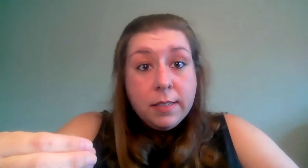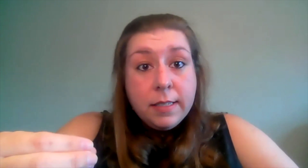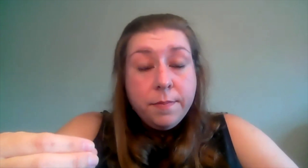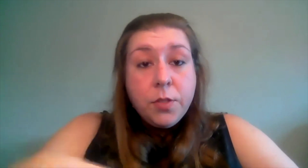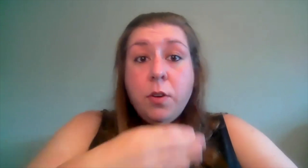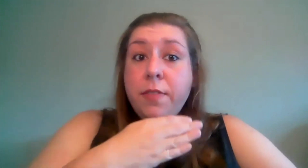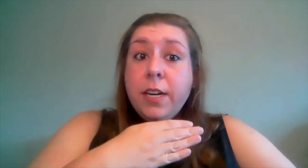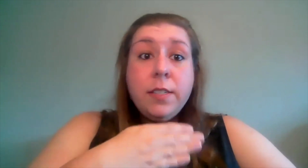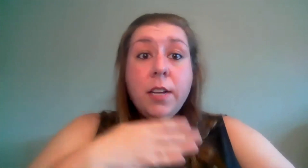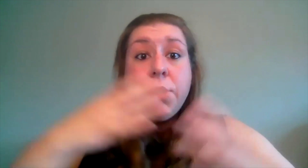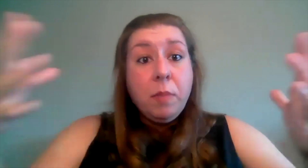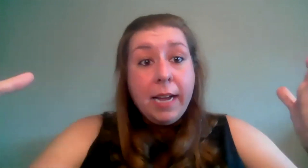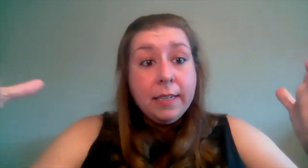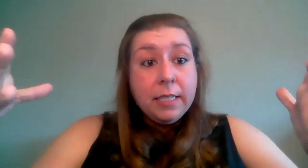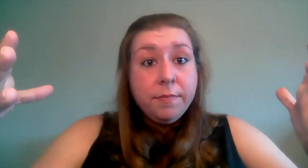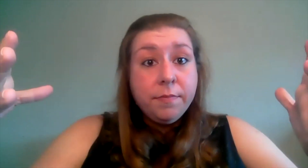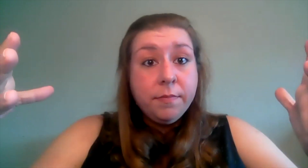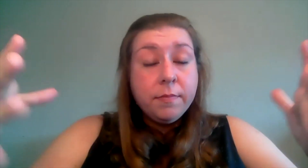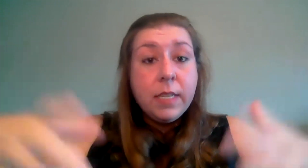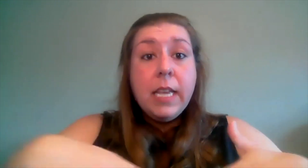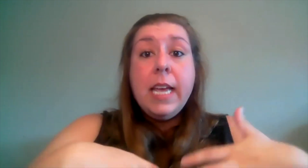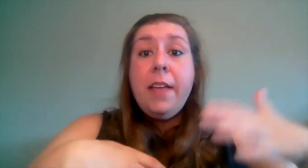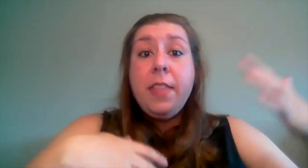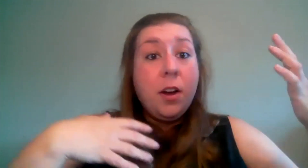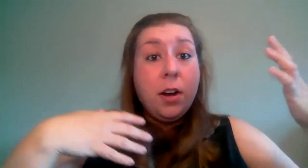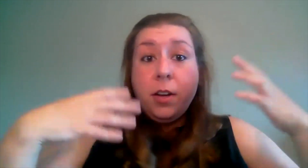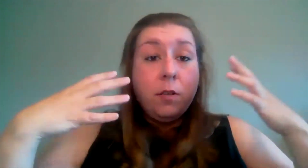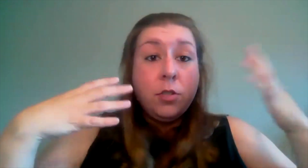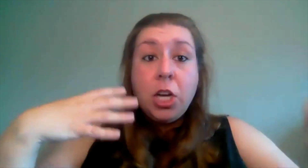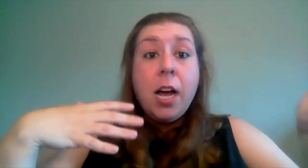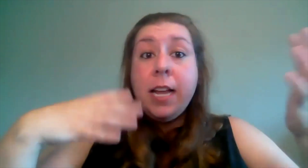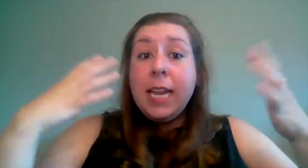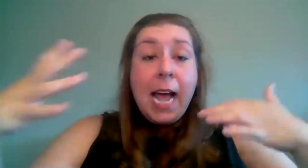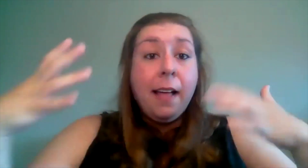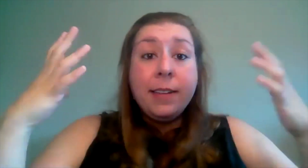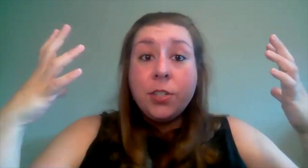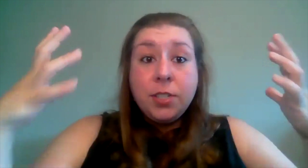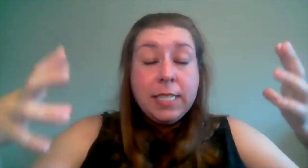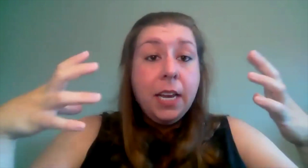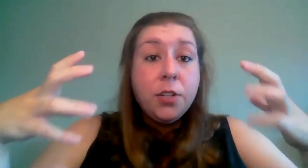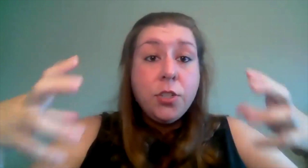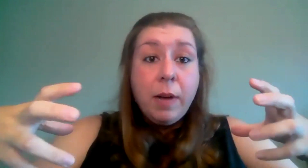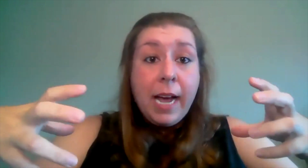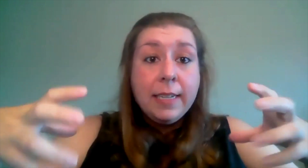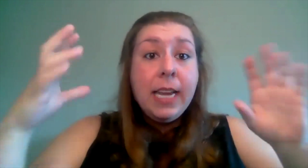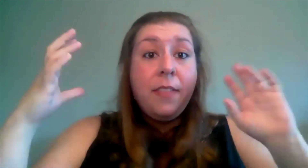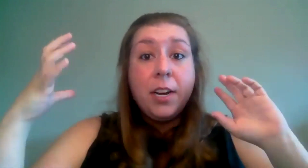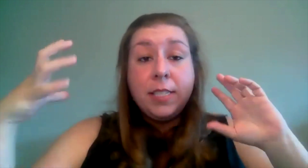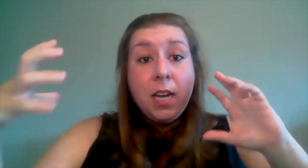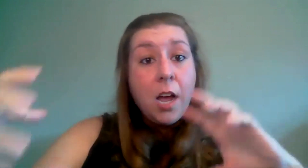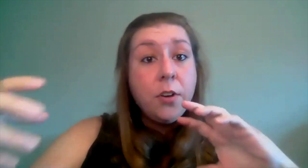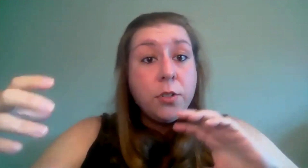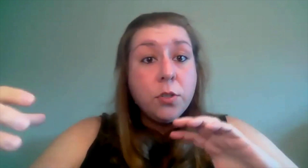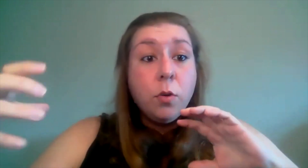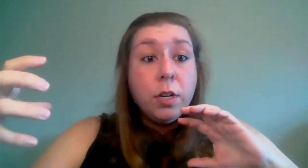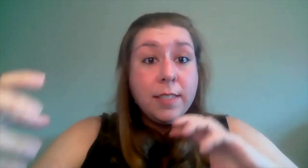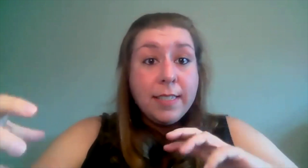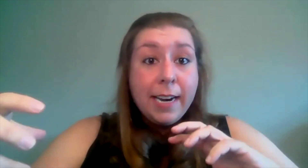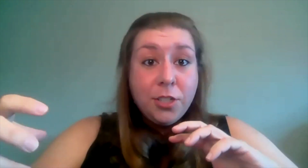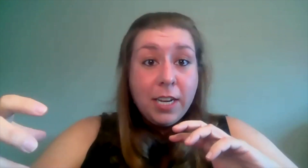so if there's a duet and there are you know john and alice are singing a duet and there's an underscored section